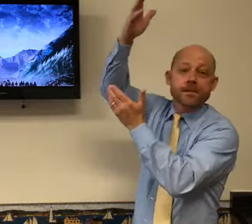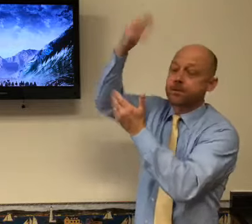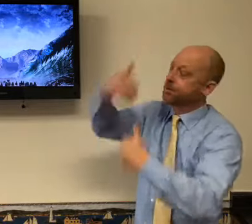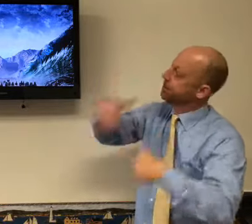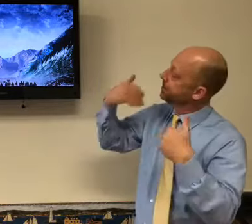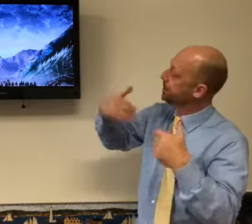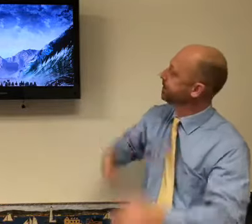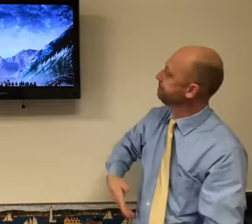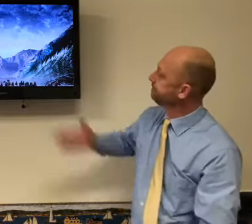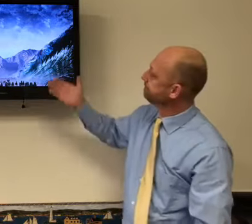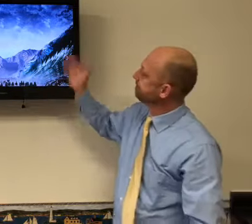know.